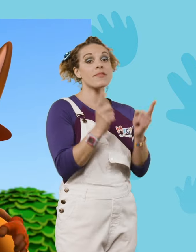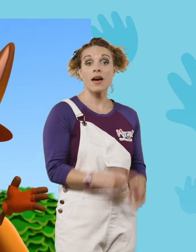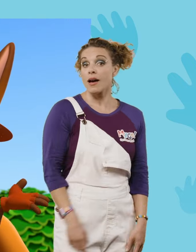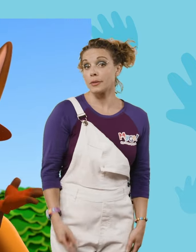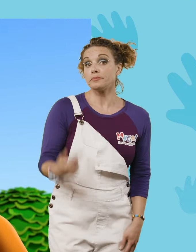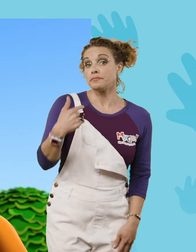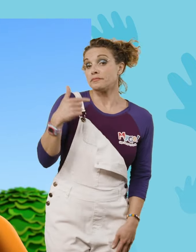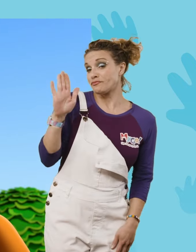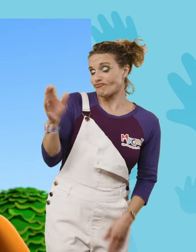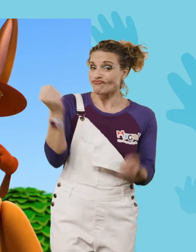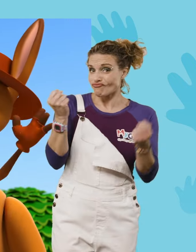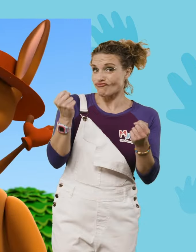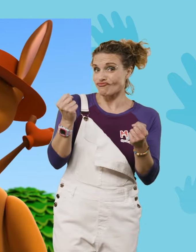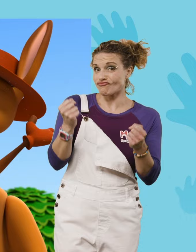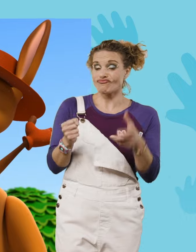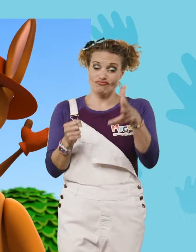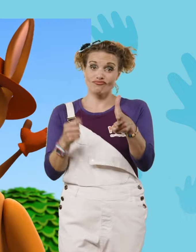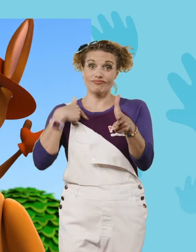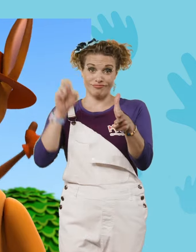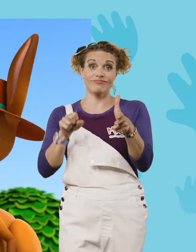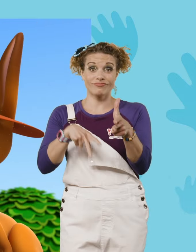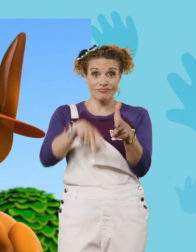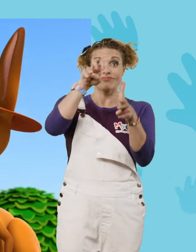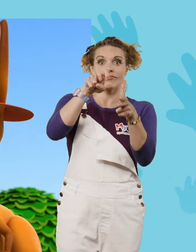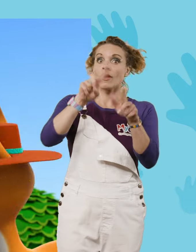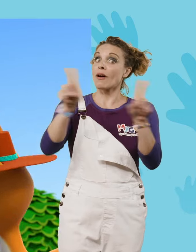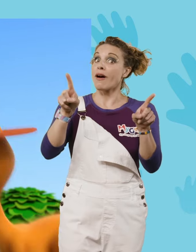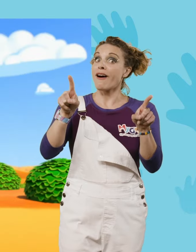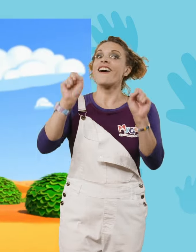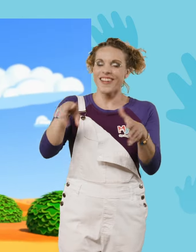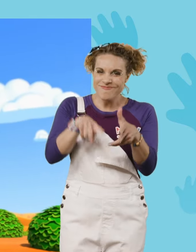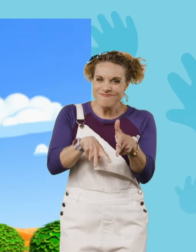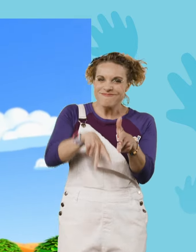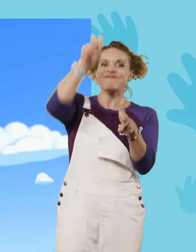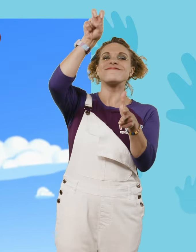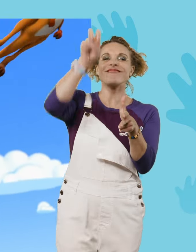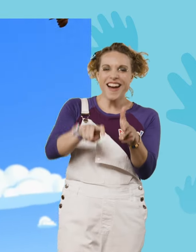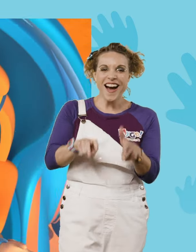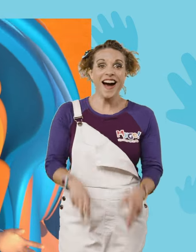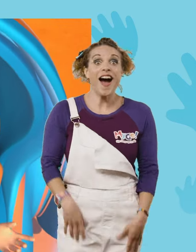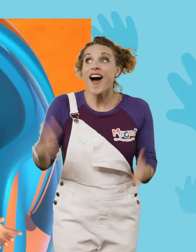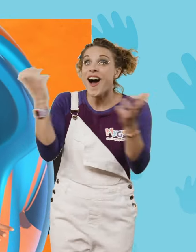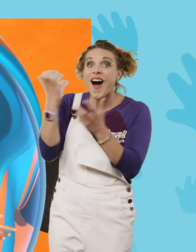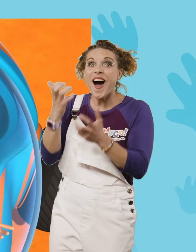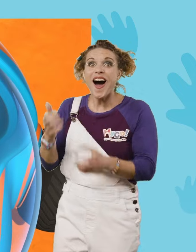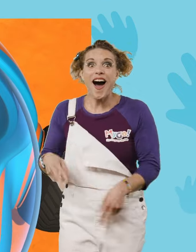Well, I can jump as high as your mobile here. But I can jump higher. Oh, Rooney's hopping